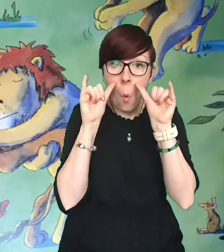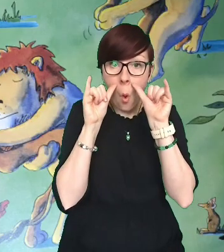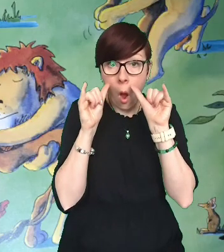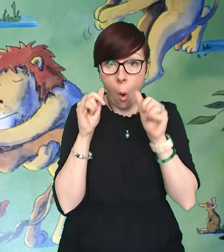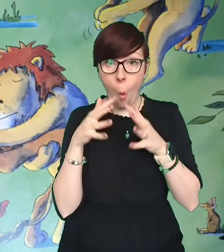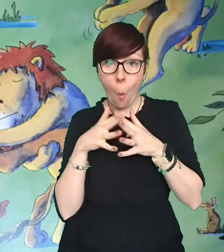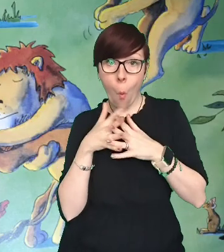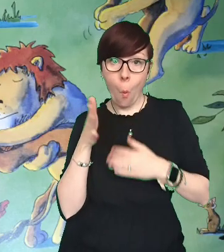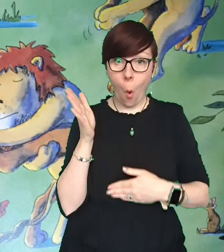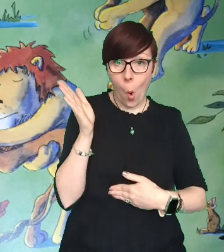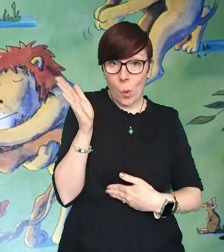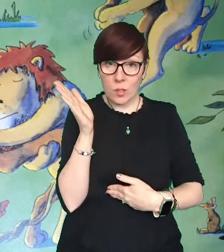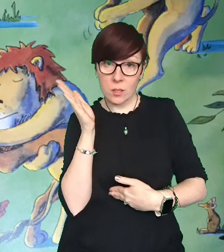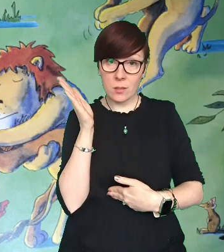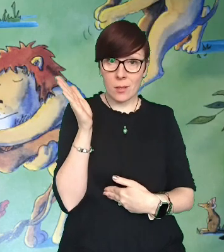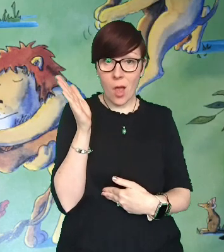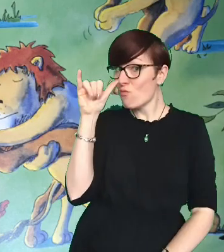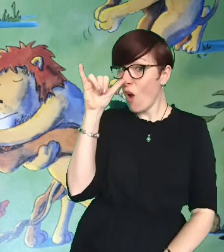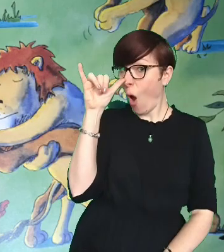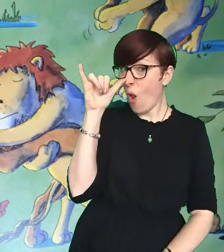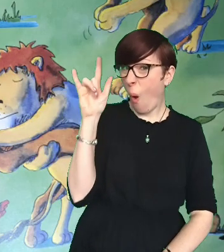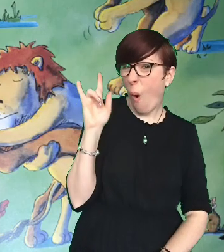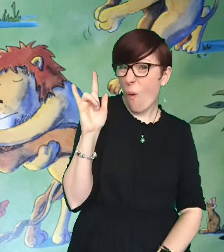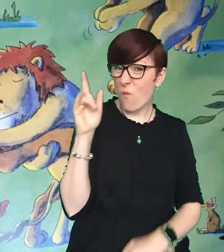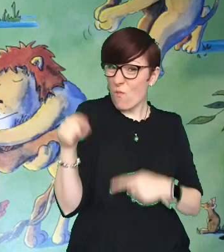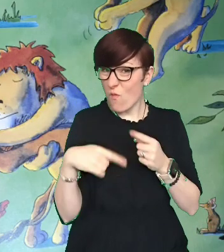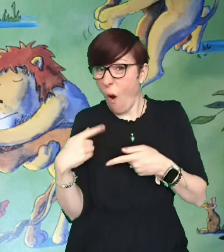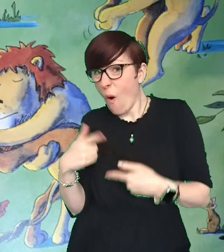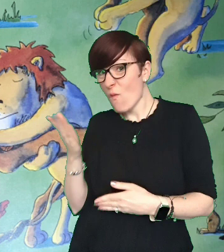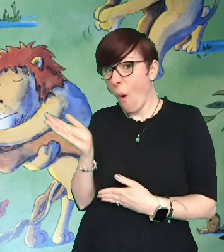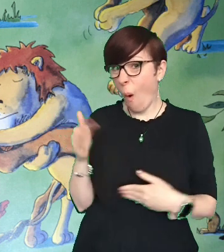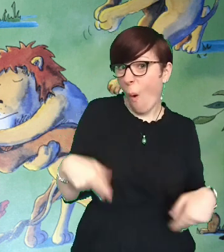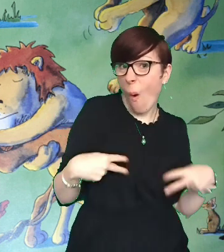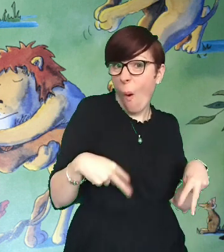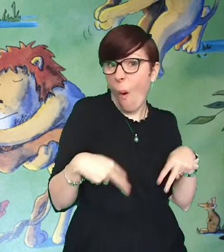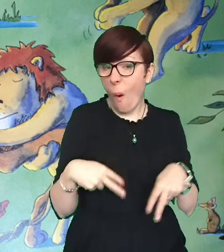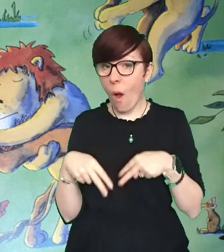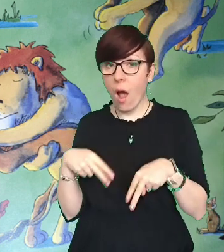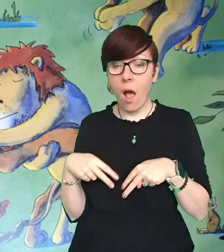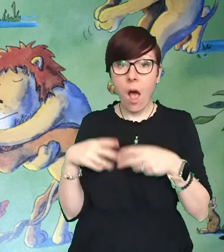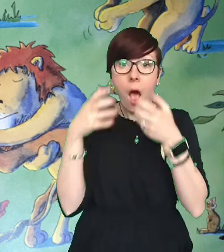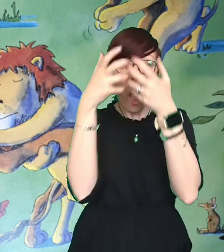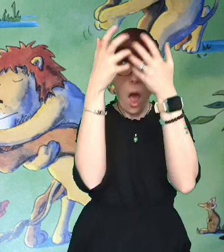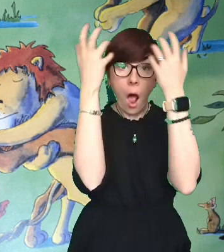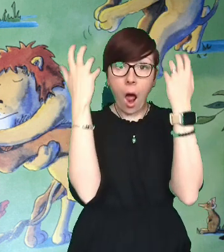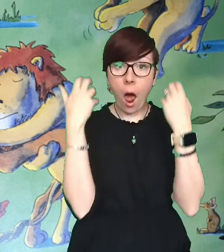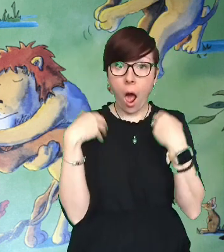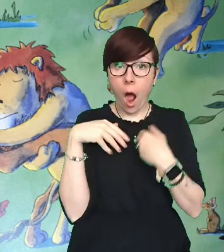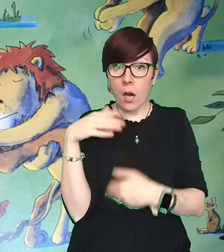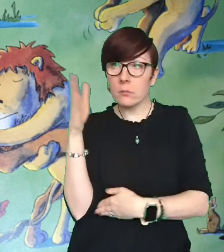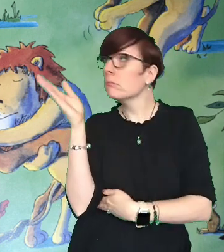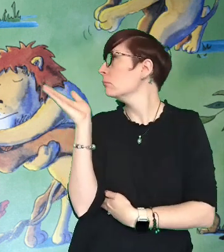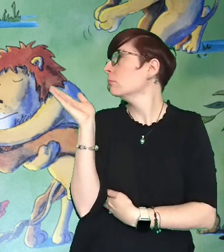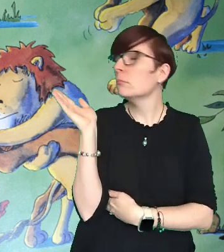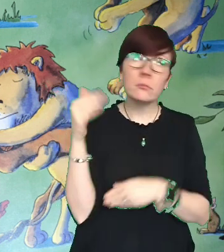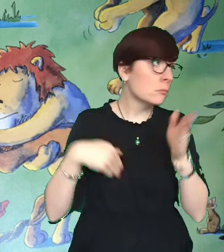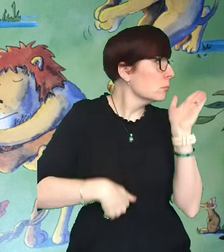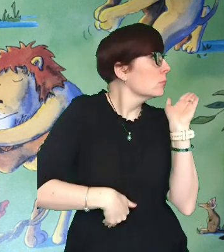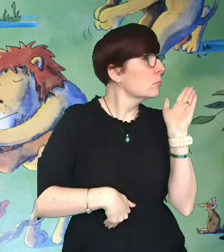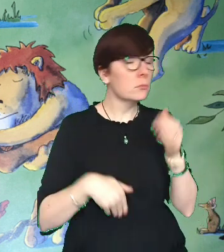The warthog started waltzing and the rhinos rock and rolled. The lions danced a